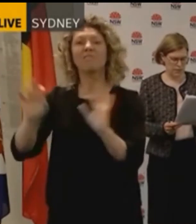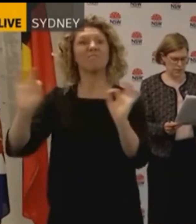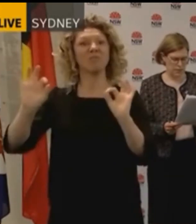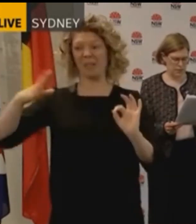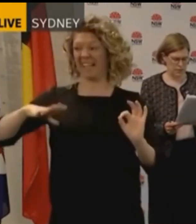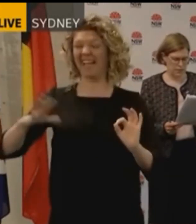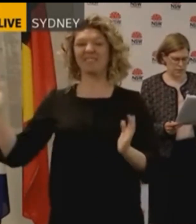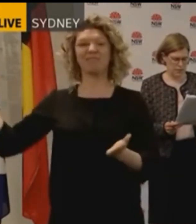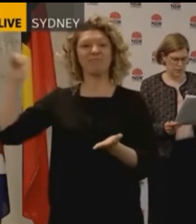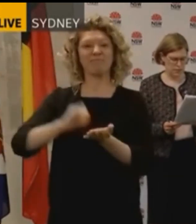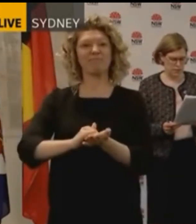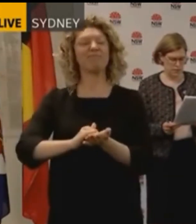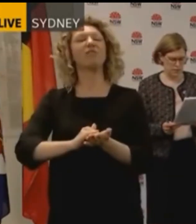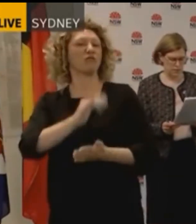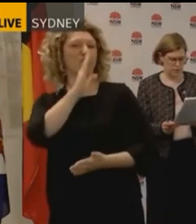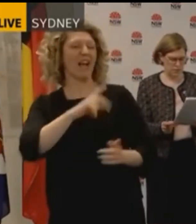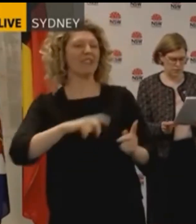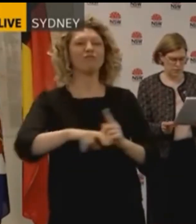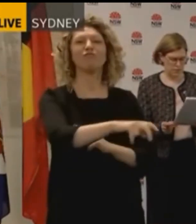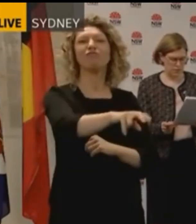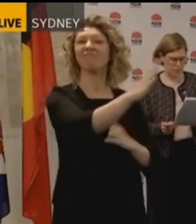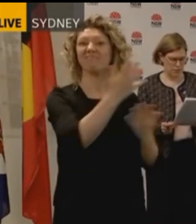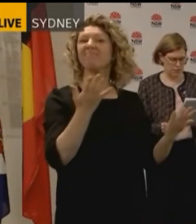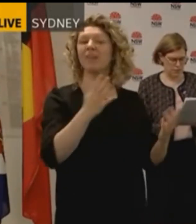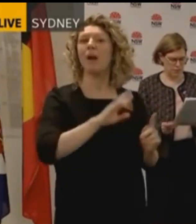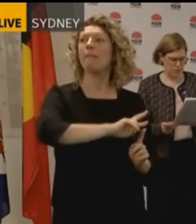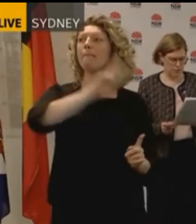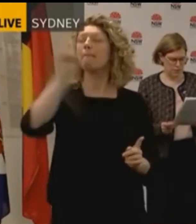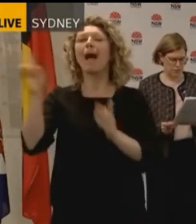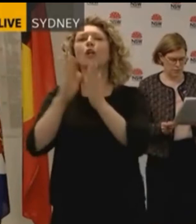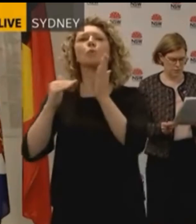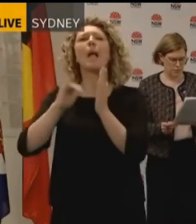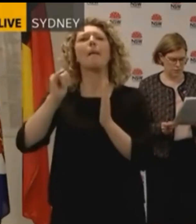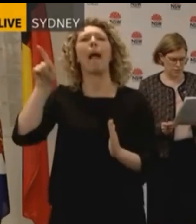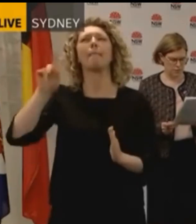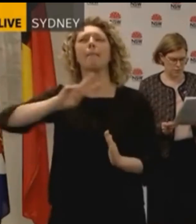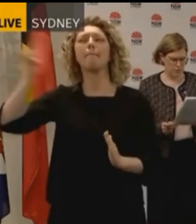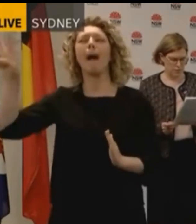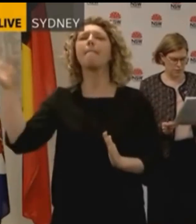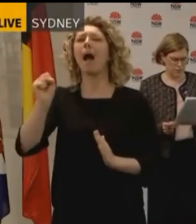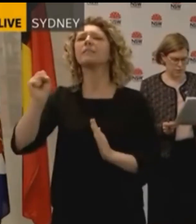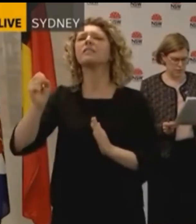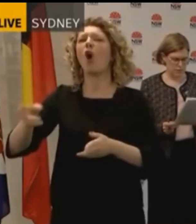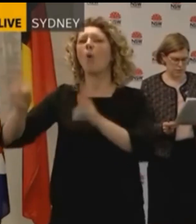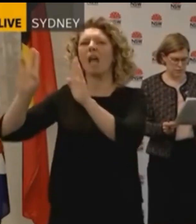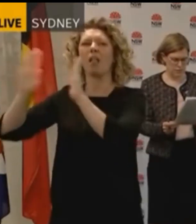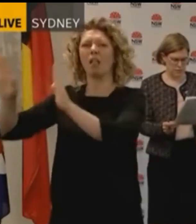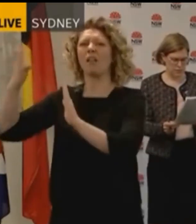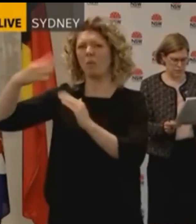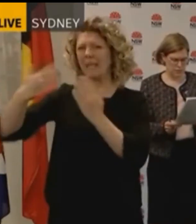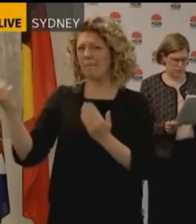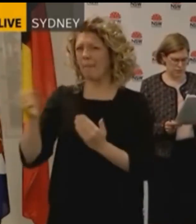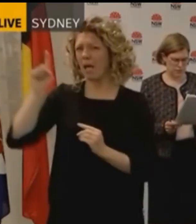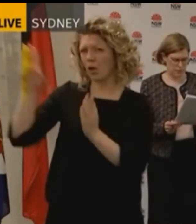We appreciate that when those travellers go back to New Zealand they may have quarantine to do there but it's a positive move and I want to thank Dr Chant and the health experts